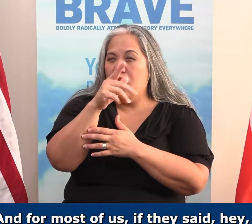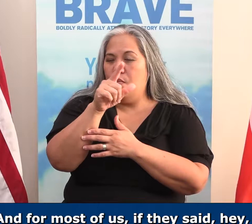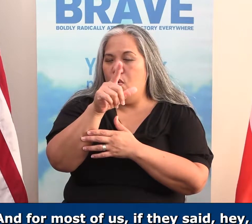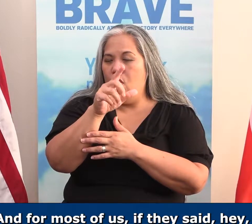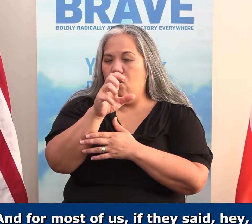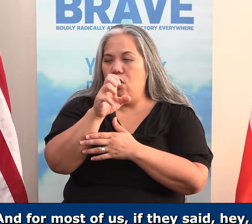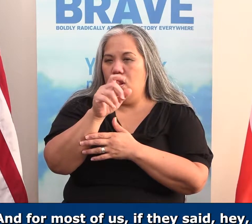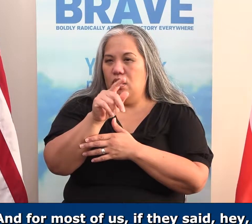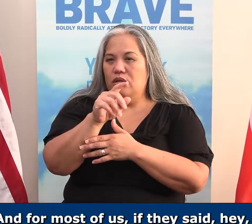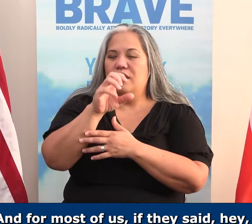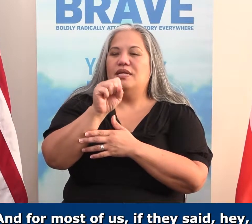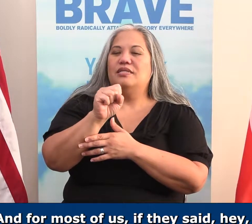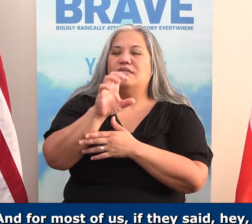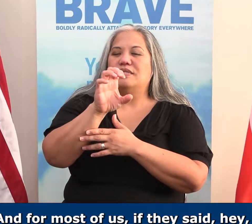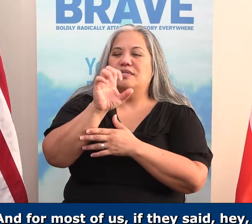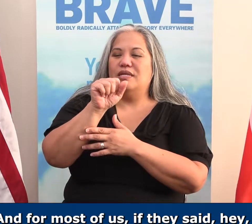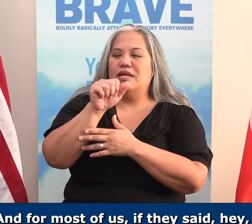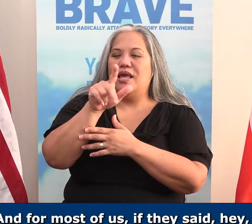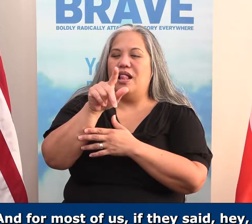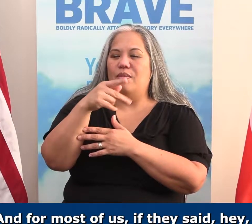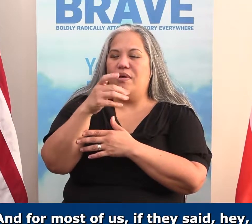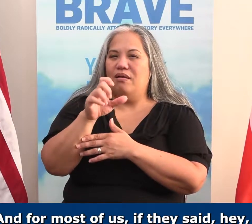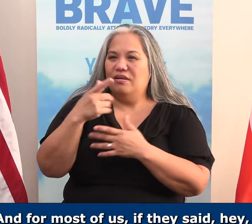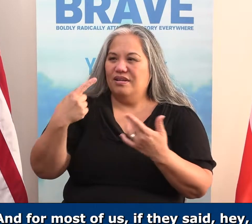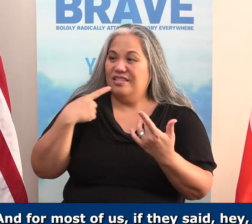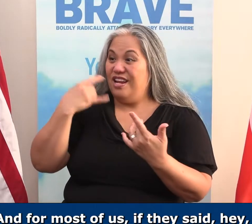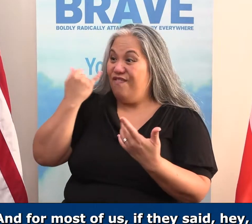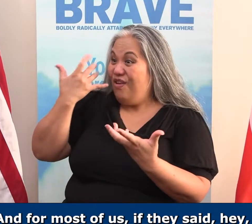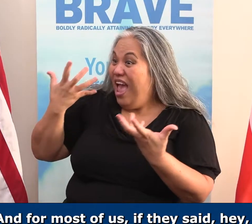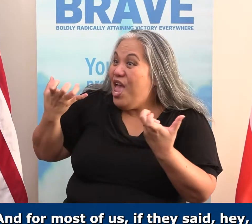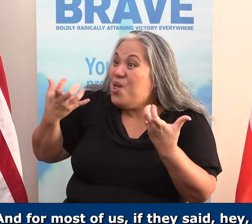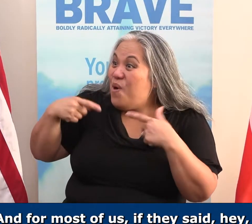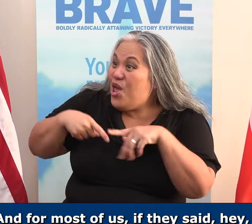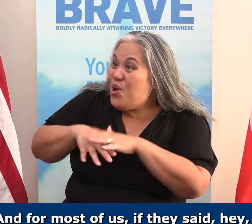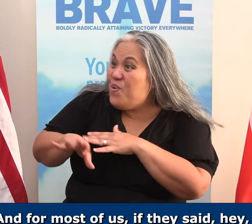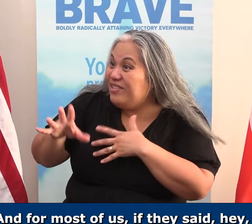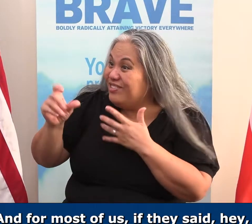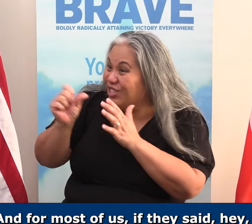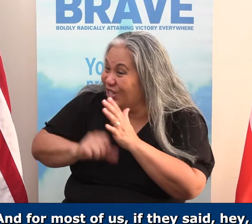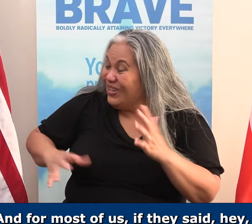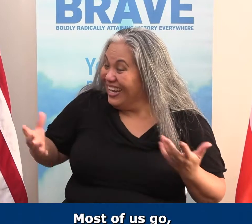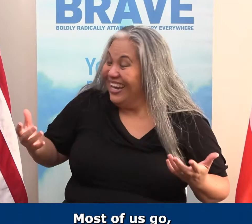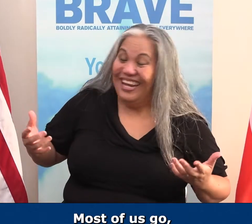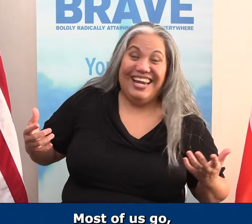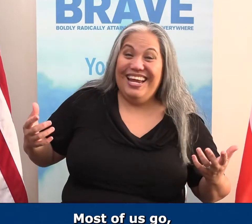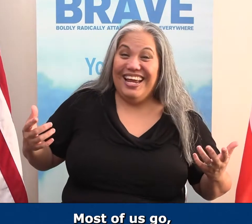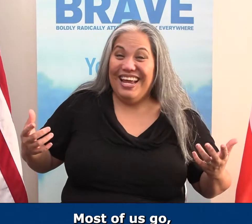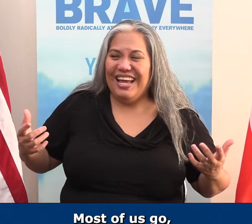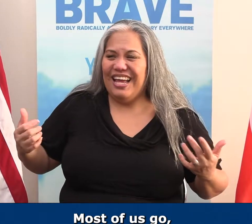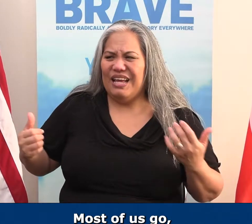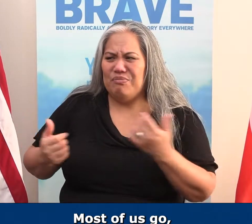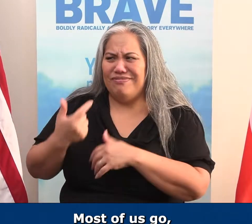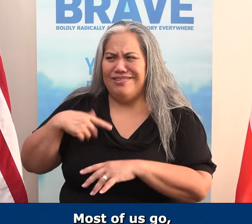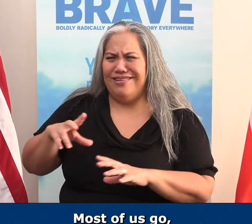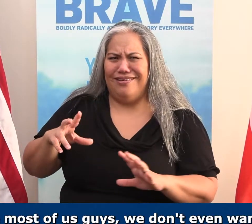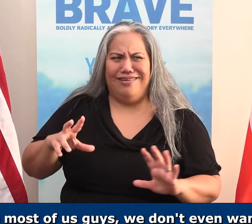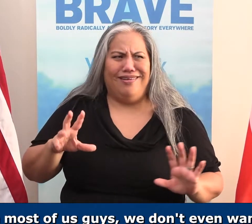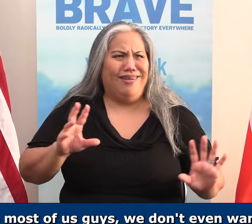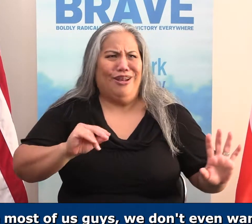us, if they said, Hey, would you like to go in for some surgery? Most of us go, Oh, absolutely not. Like most of us